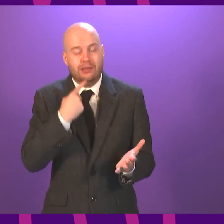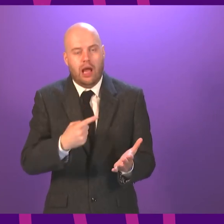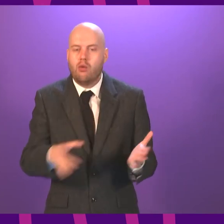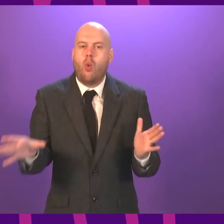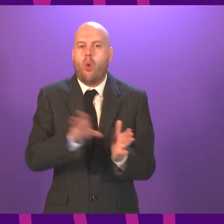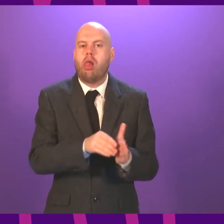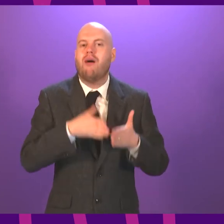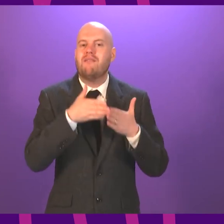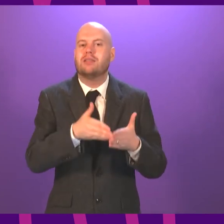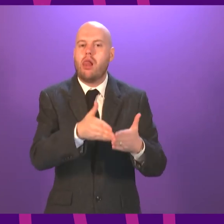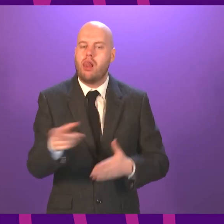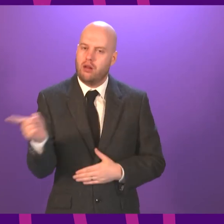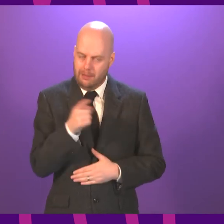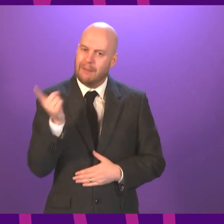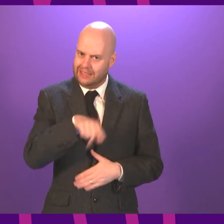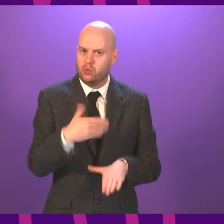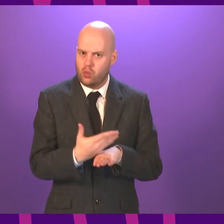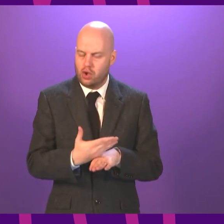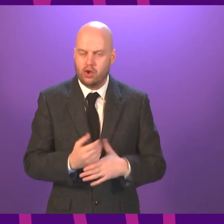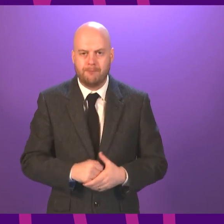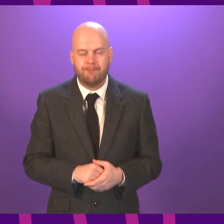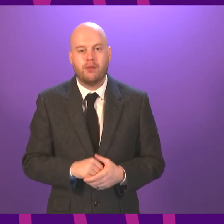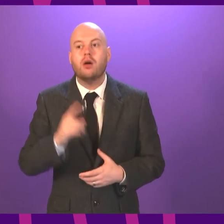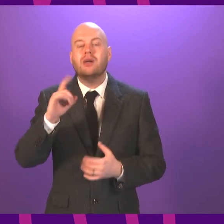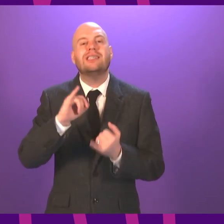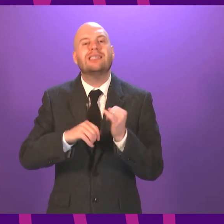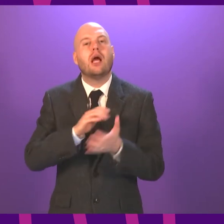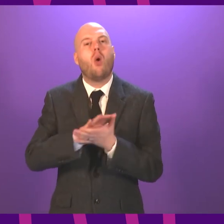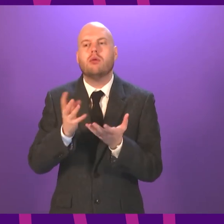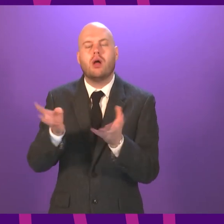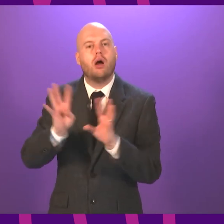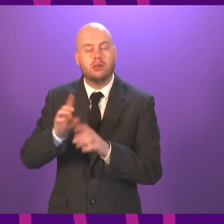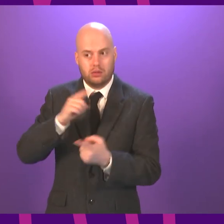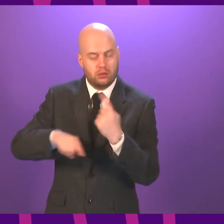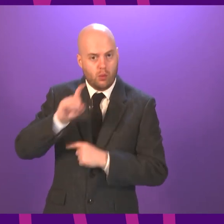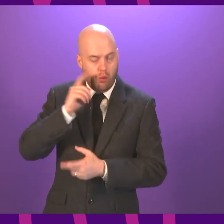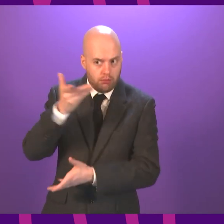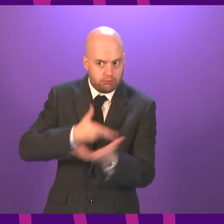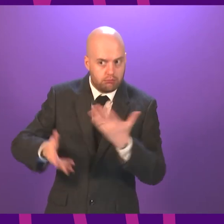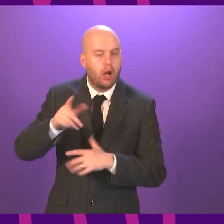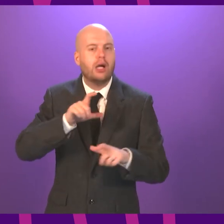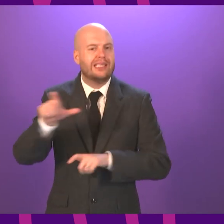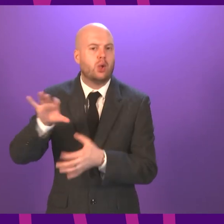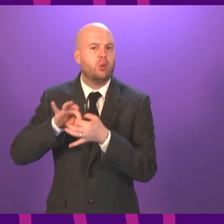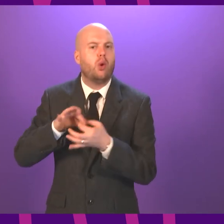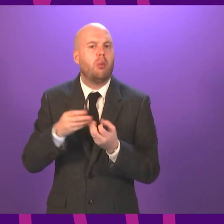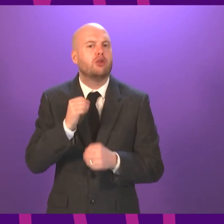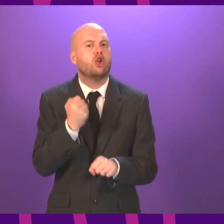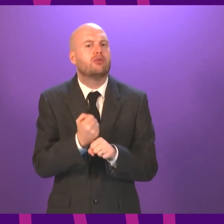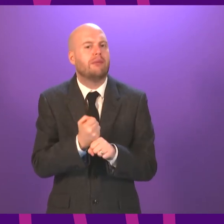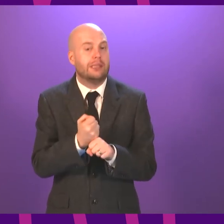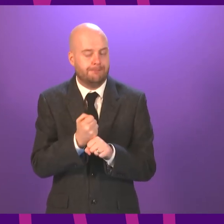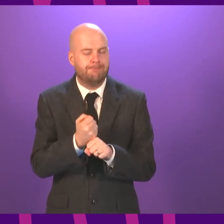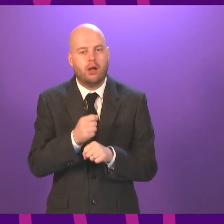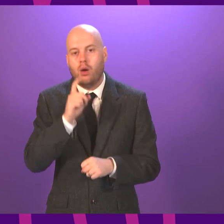with constituency, MSPs and other stakeholders to hear concerns and has agreed to continue regular dialogue. We are actively